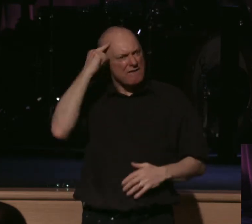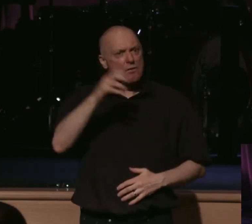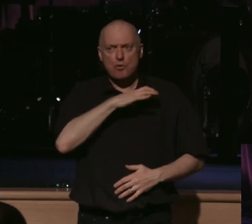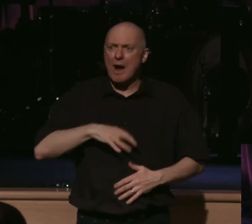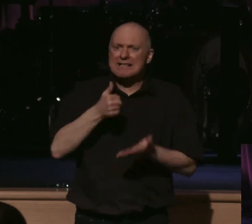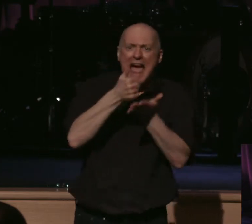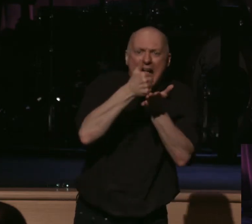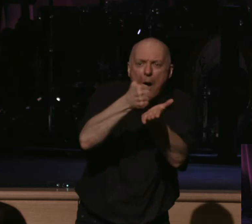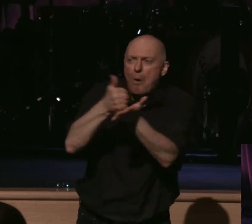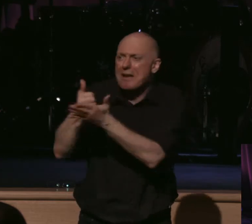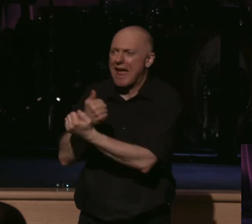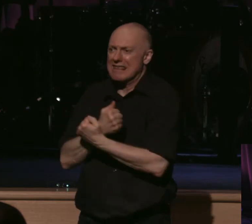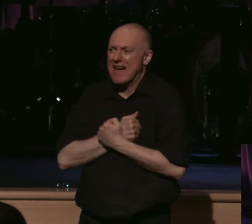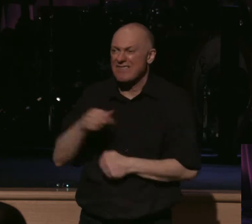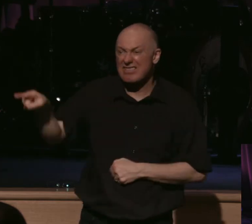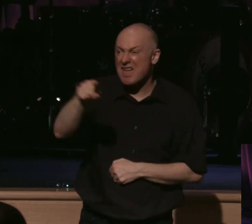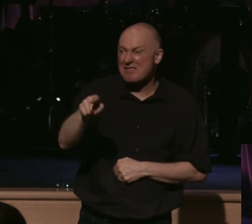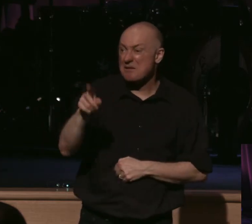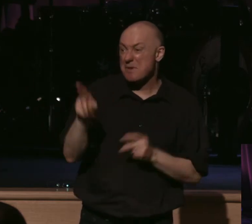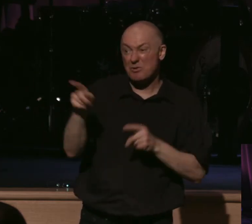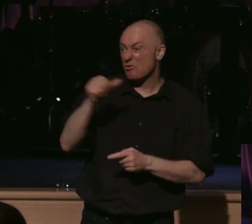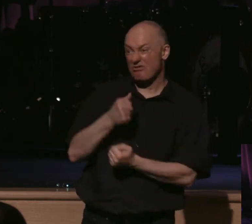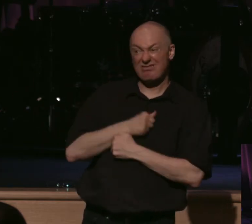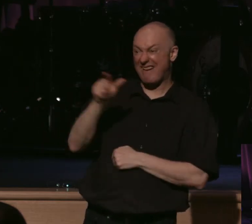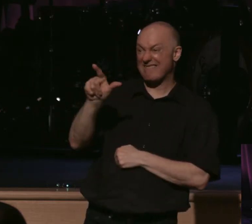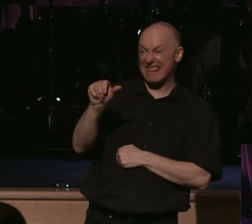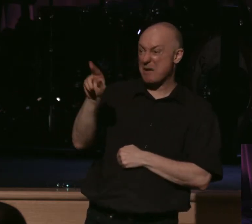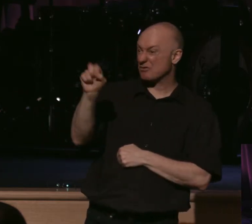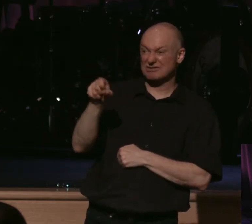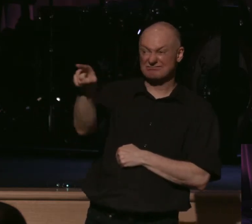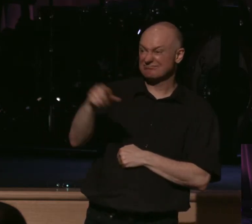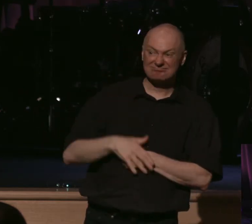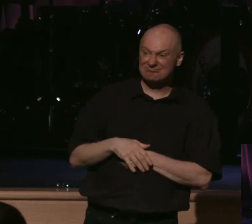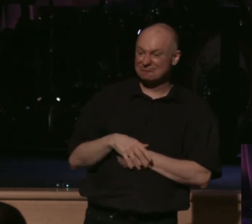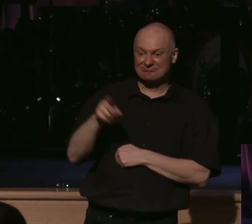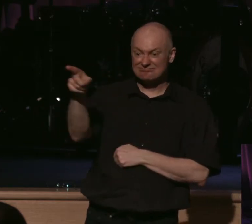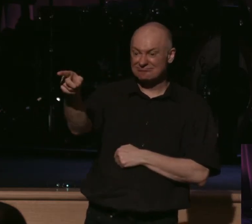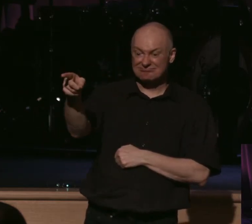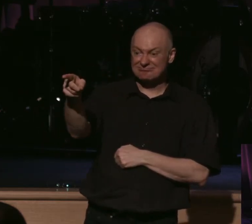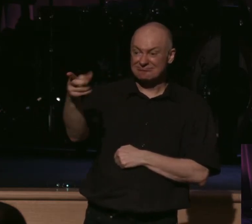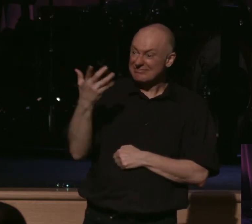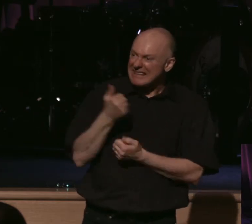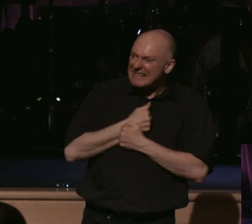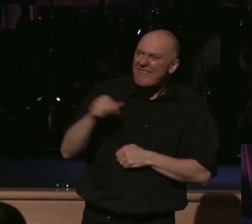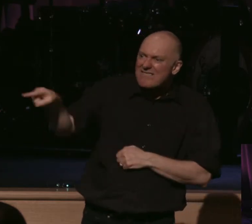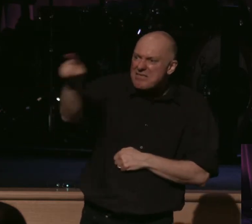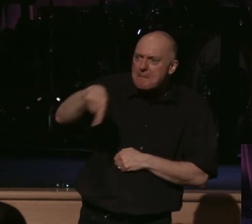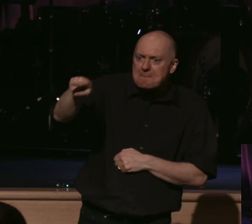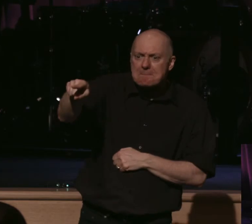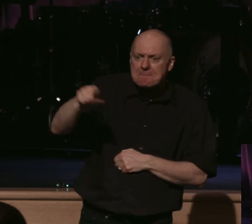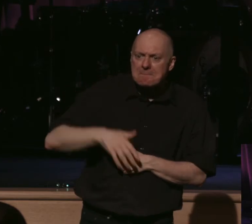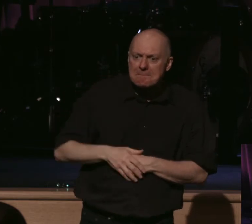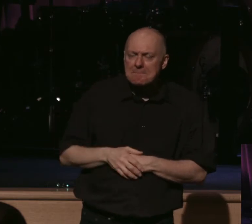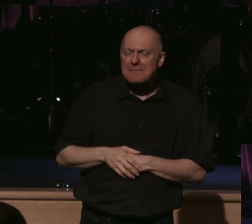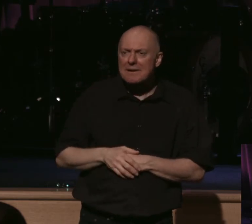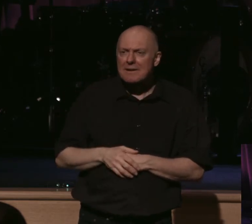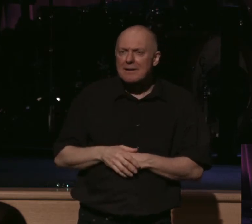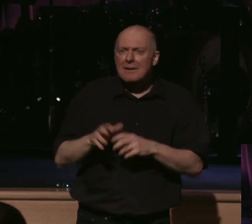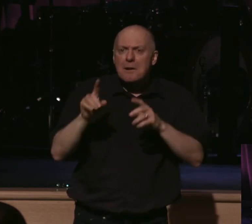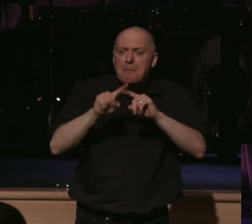helping and loving the unlovable, physically, emotionally, spiritually, and practically. And yet here's what